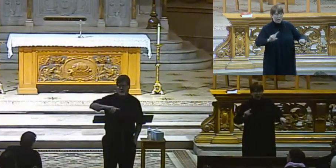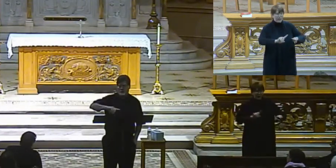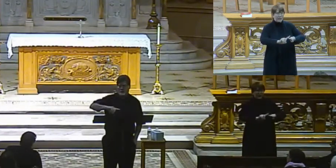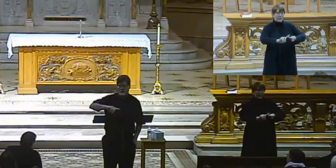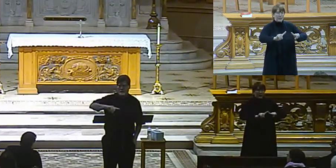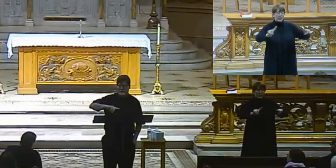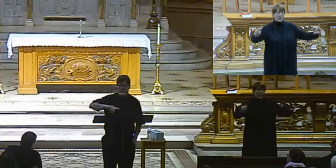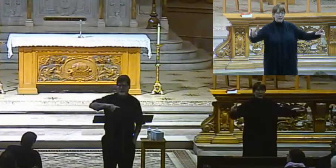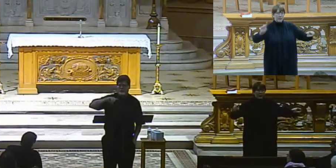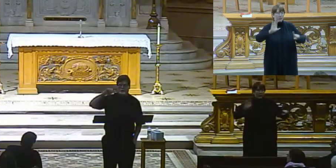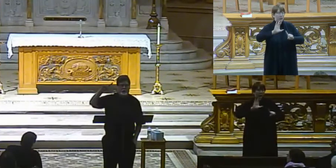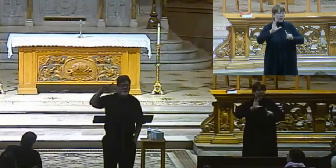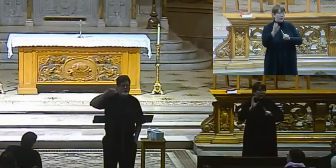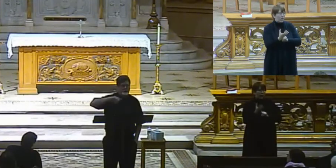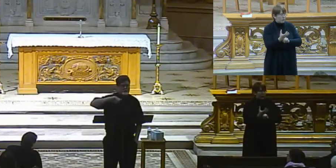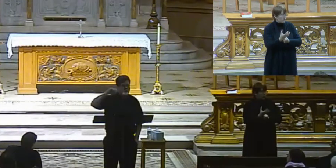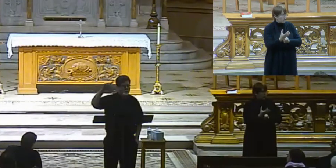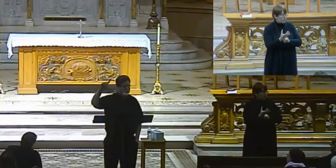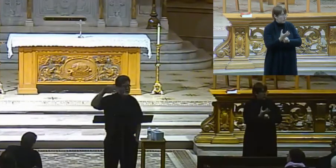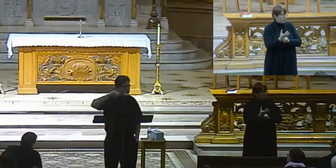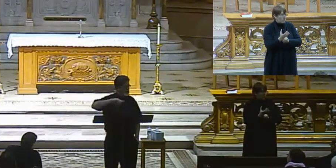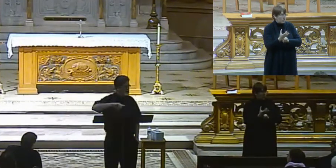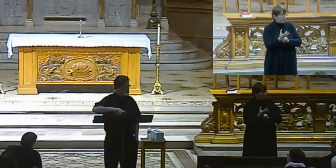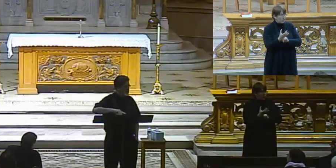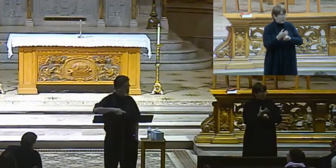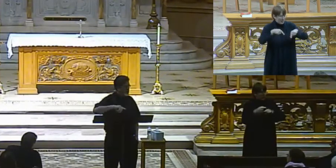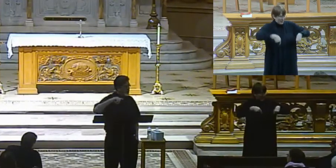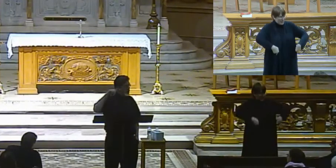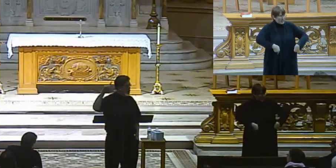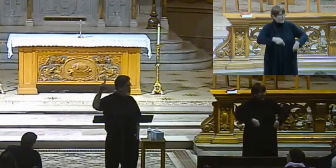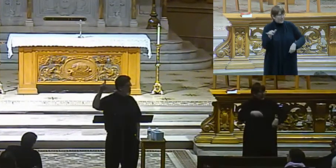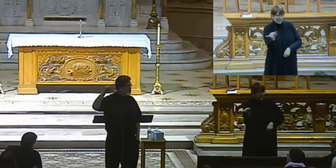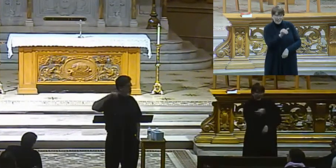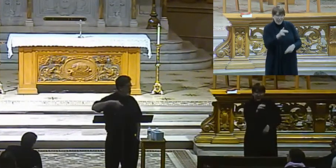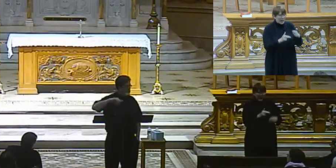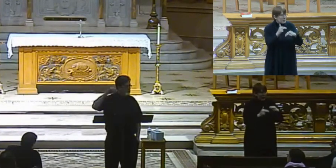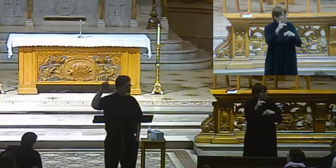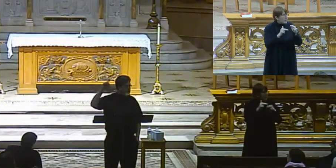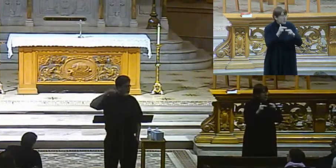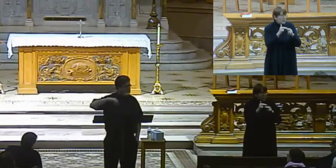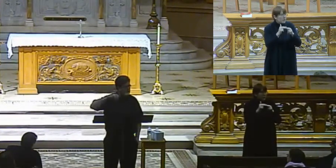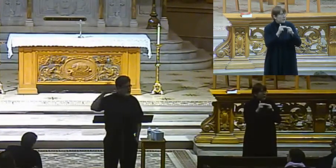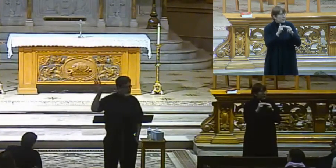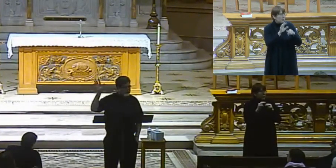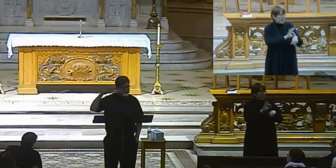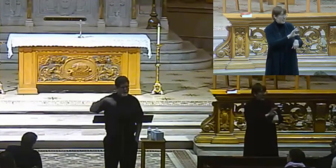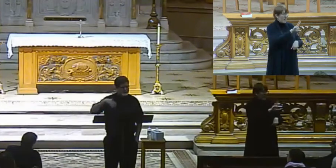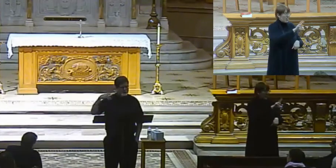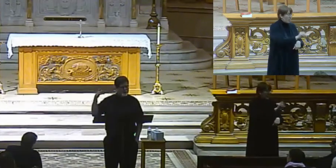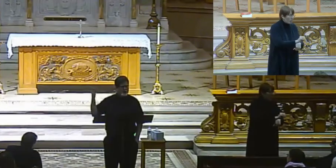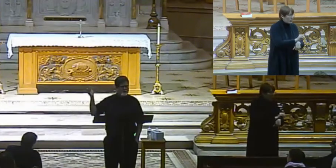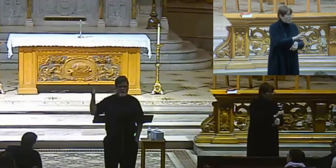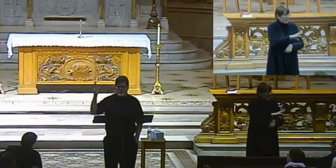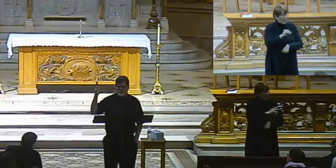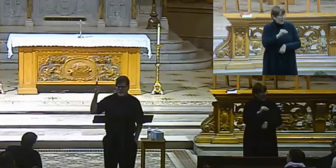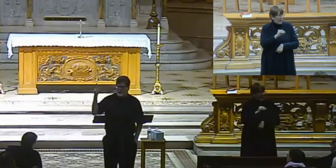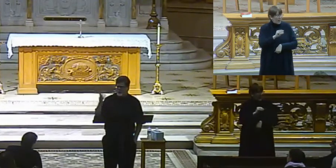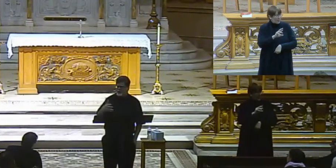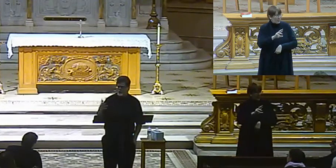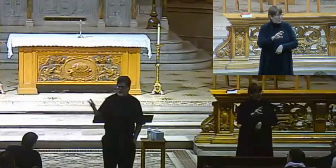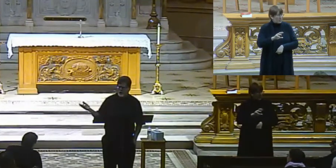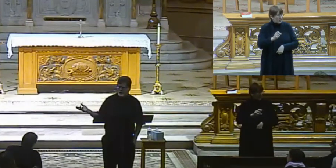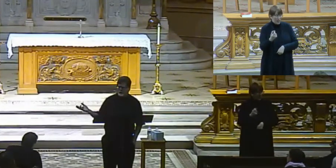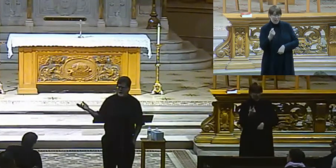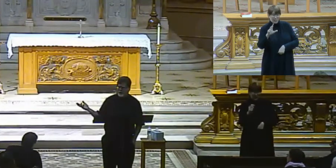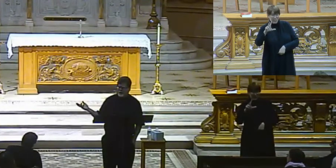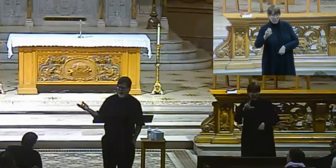worlds, all right? You are in two totally different cultures at that point and they don't really, except for rare moments, run